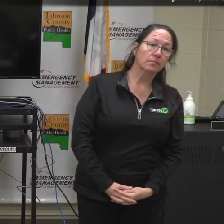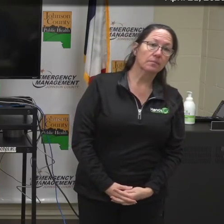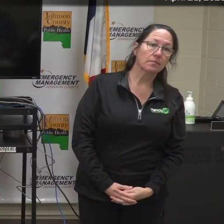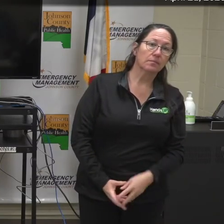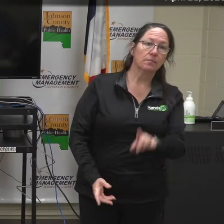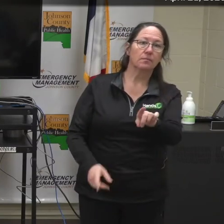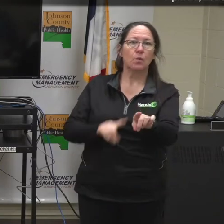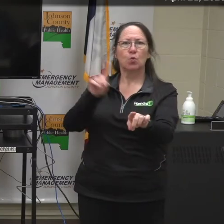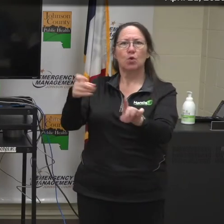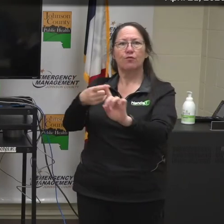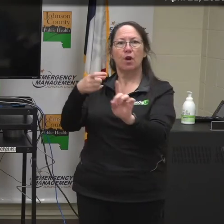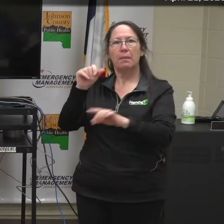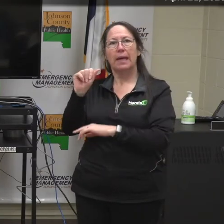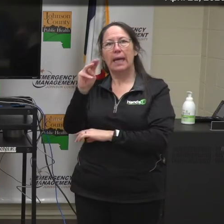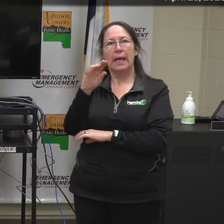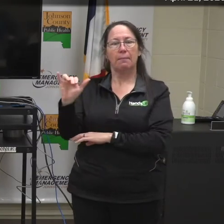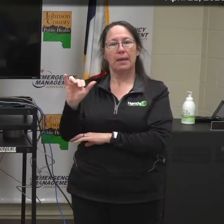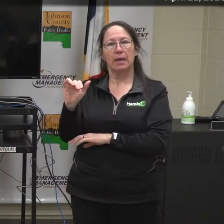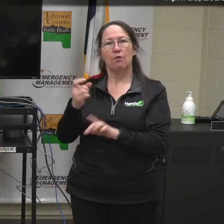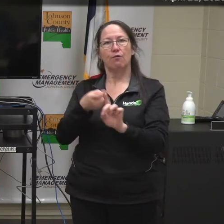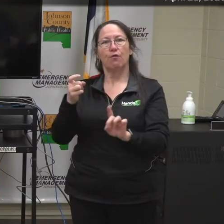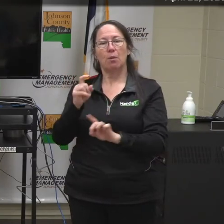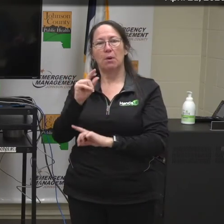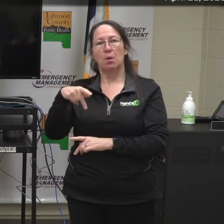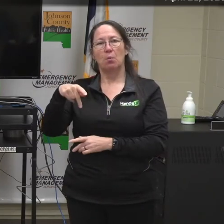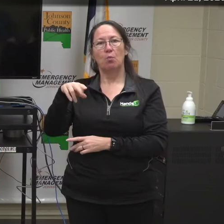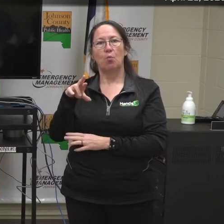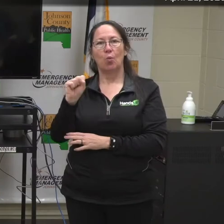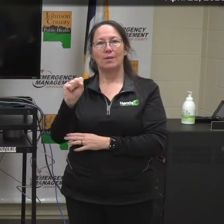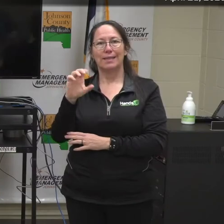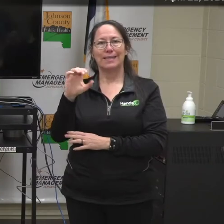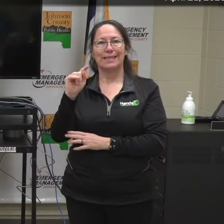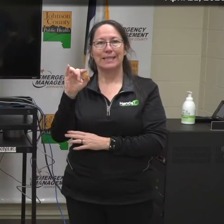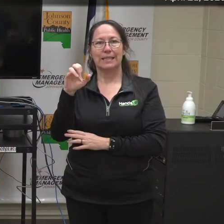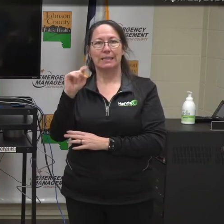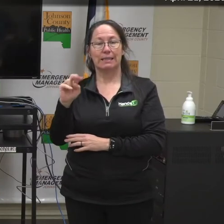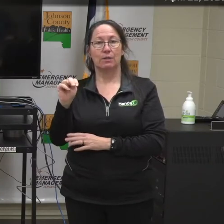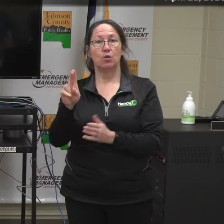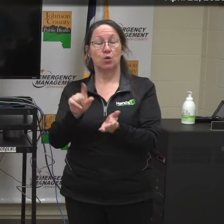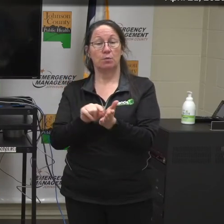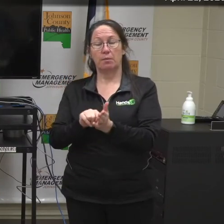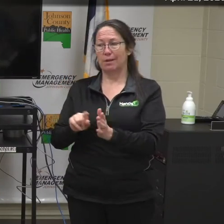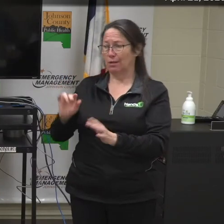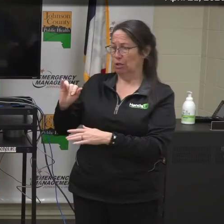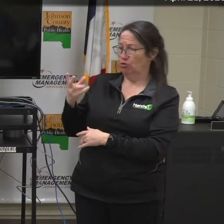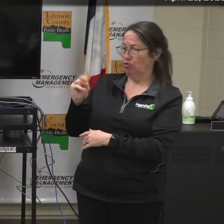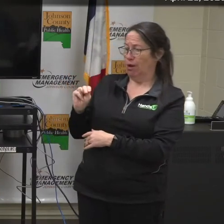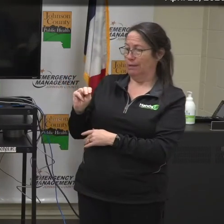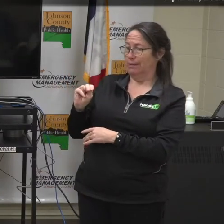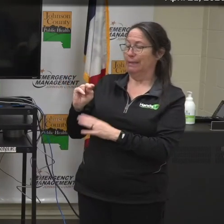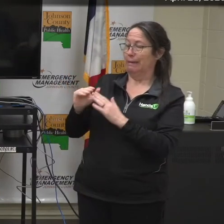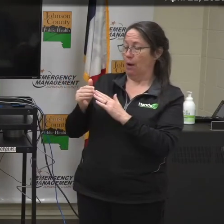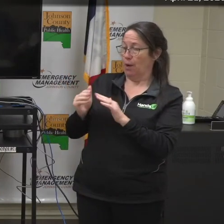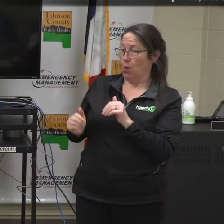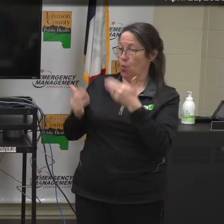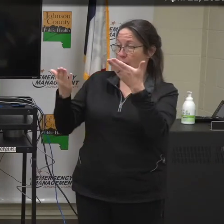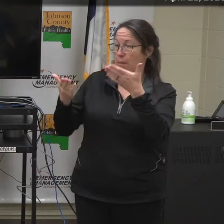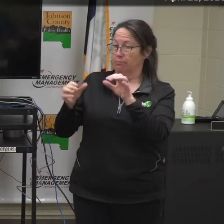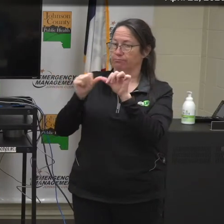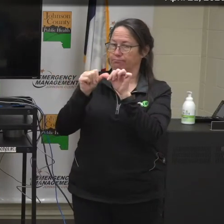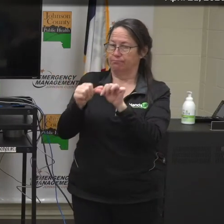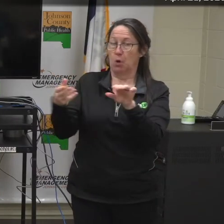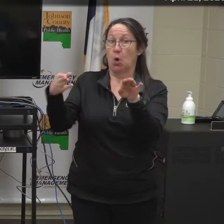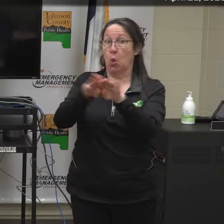This question is from Amy at the Press Citizen. Does Johnson County Public Health recommend that schools and universities remain closed for the fall?